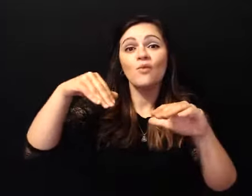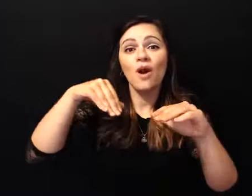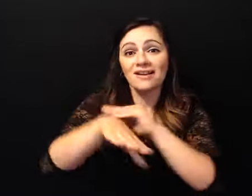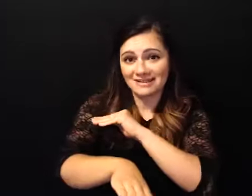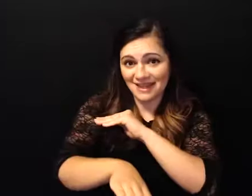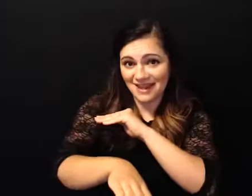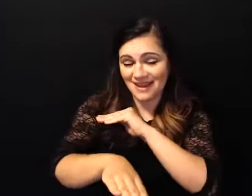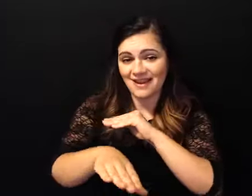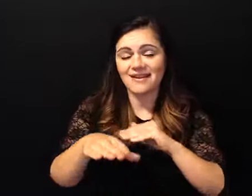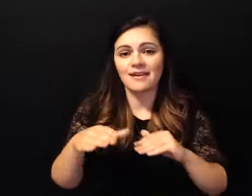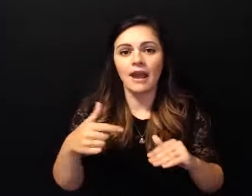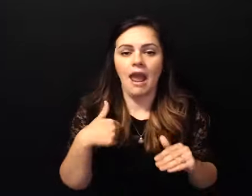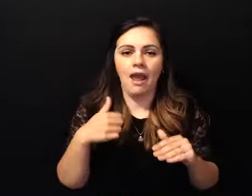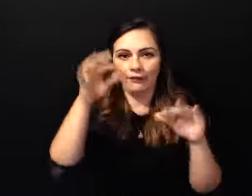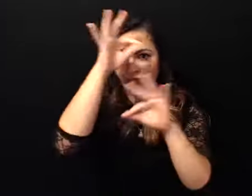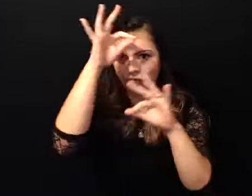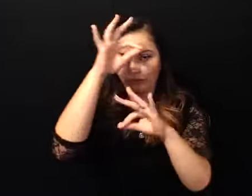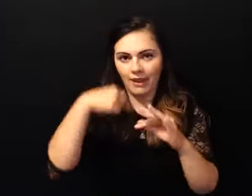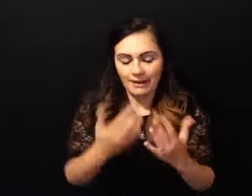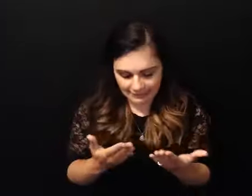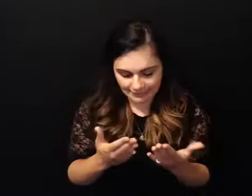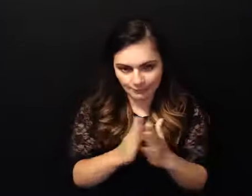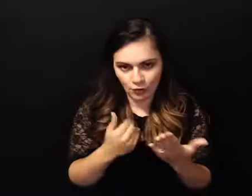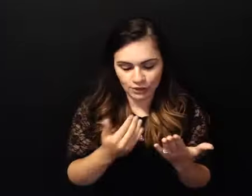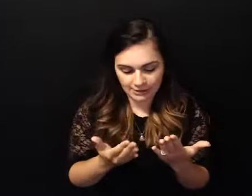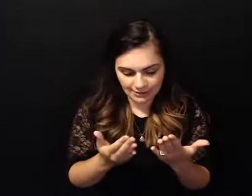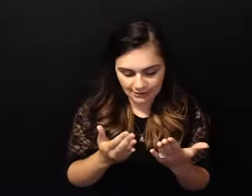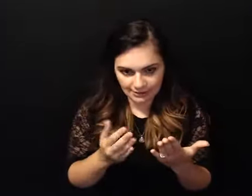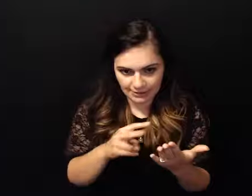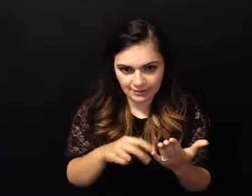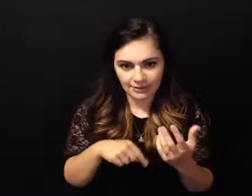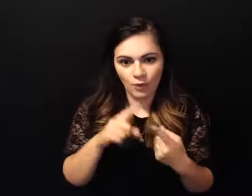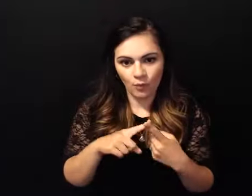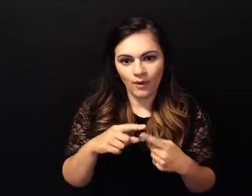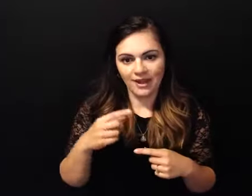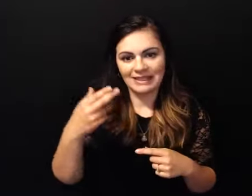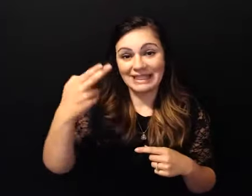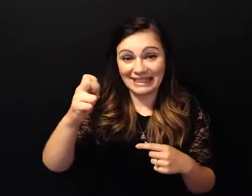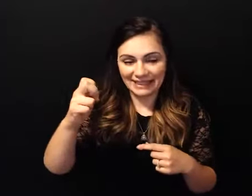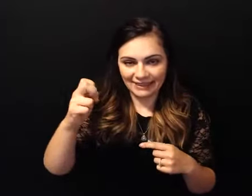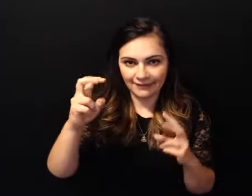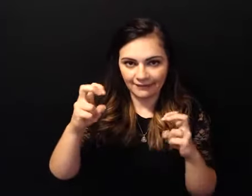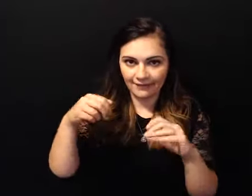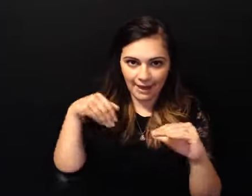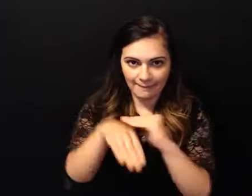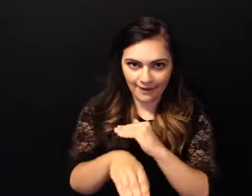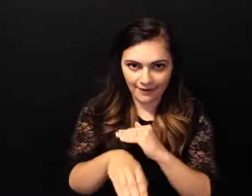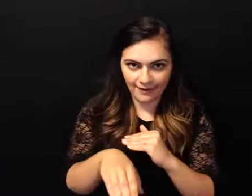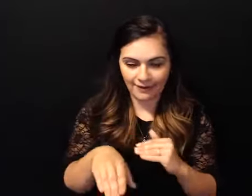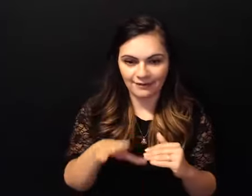on because you know my nose is in the book but when he comes in it's all about him and he stalked me i'm sure and i must have thought he really liked me because